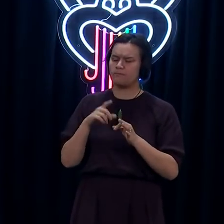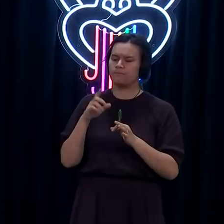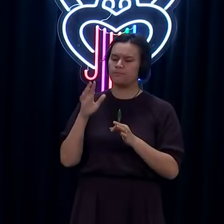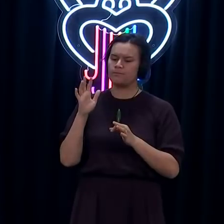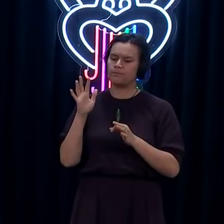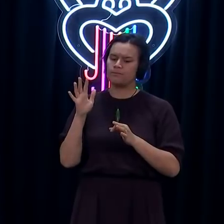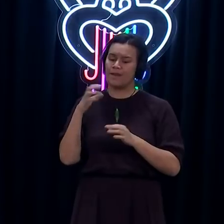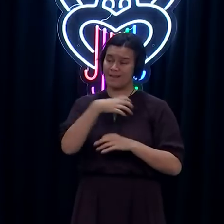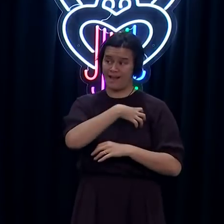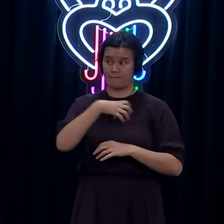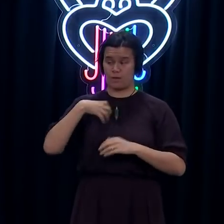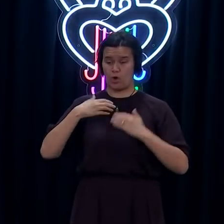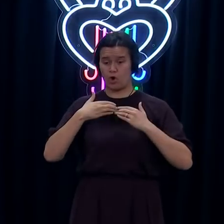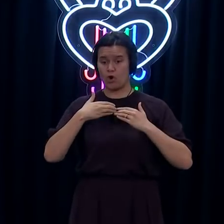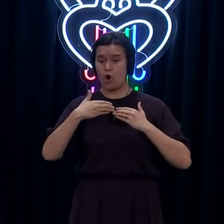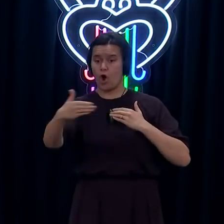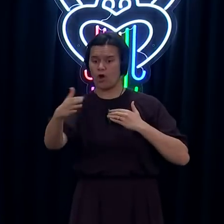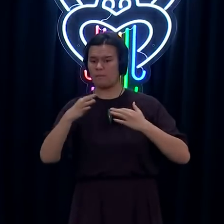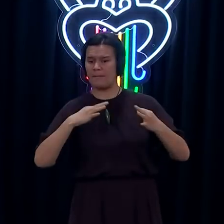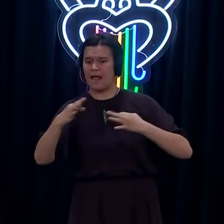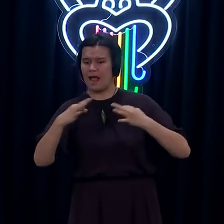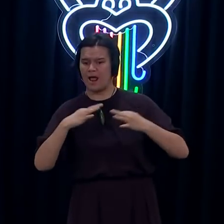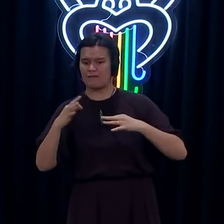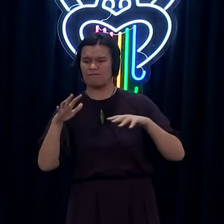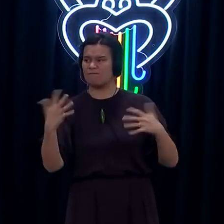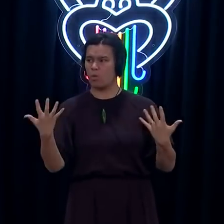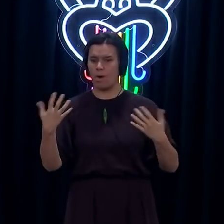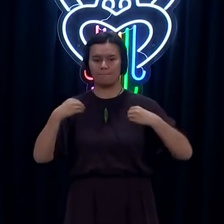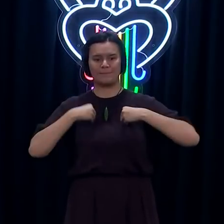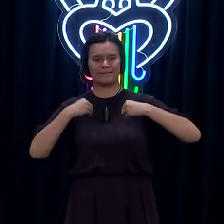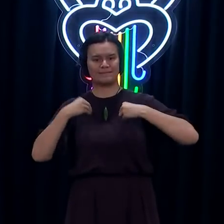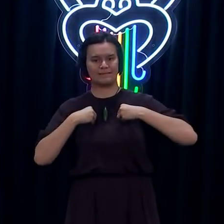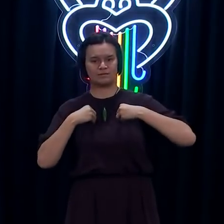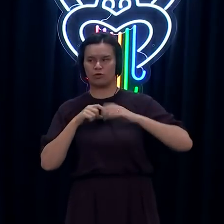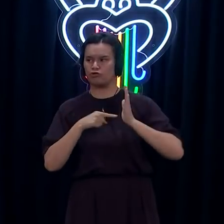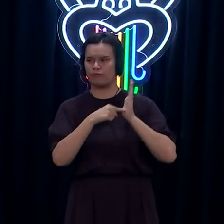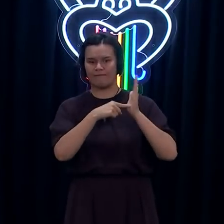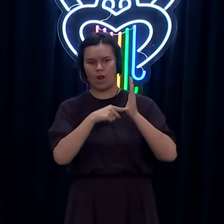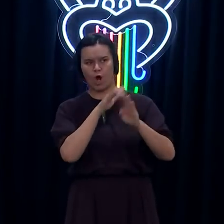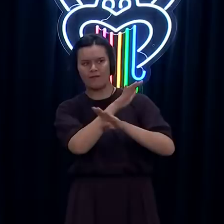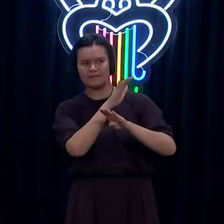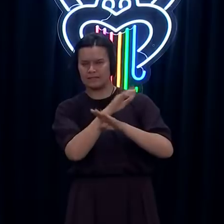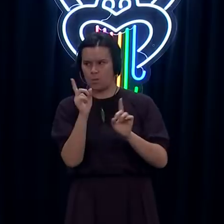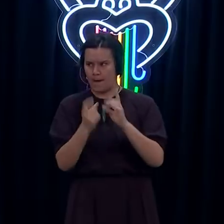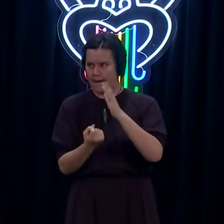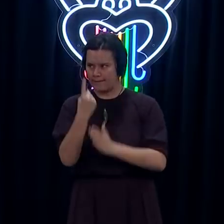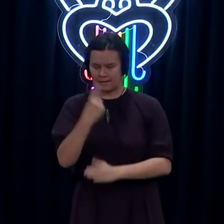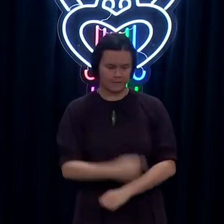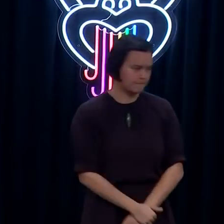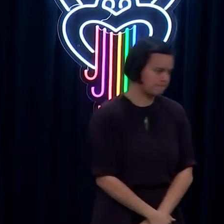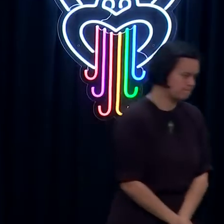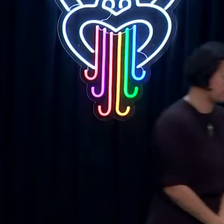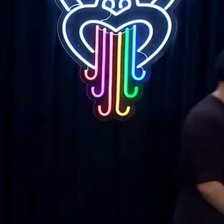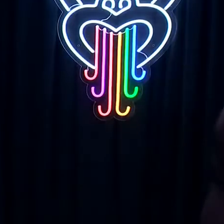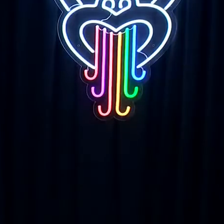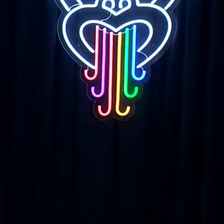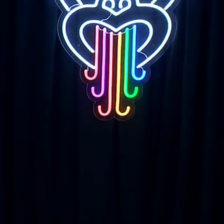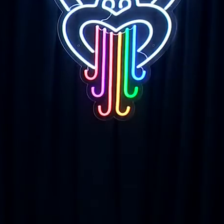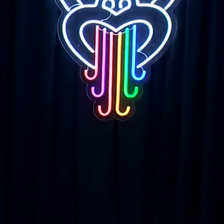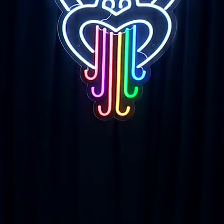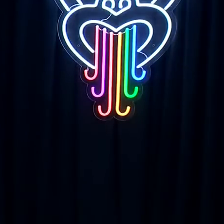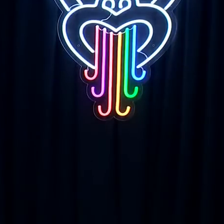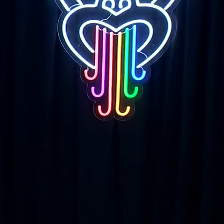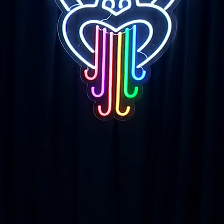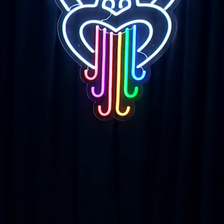plans for allowing people to travel back and forth for business? You will have seen from the Reconnecting New Zealand work that was only announced some weeks